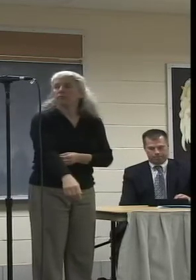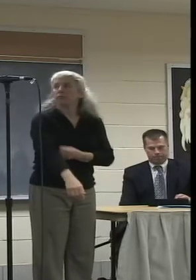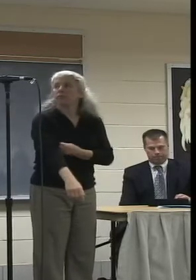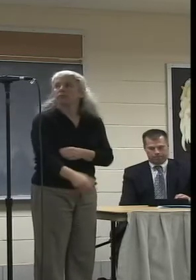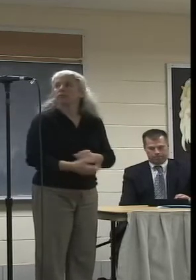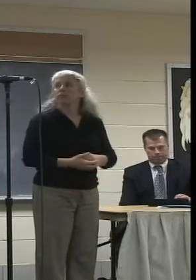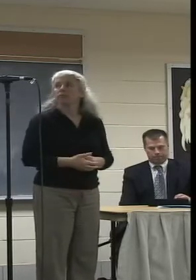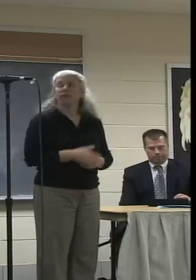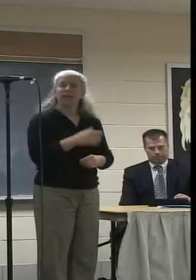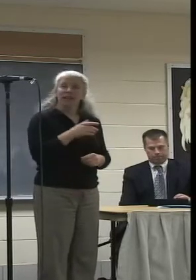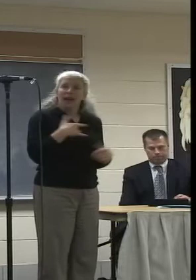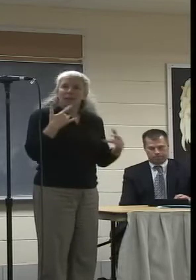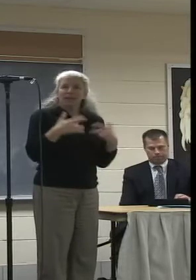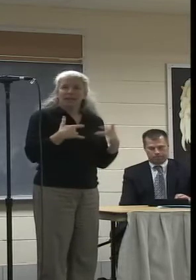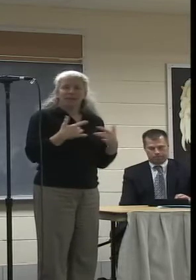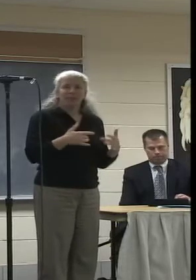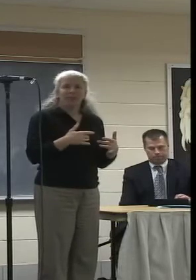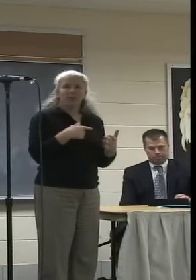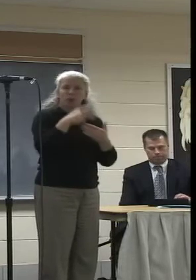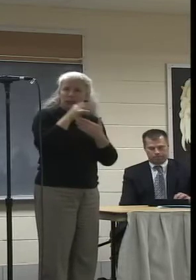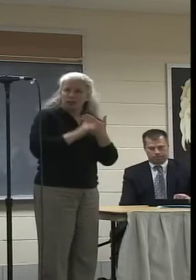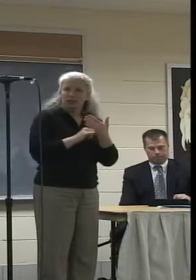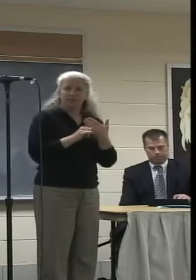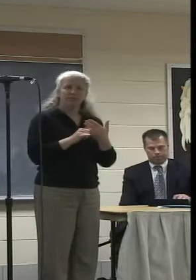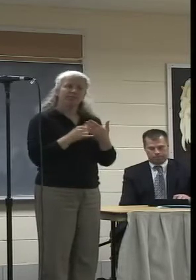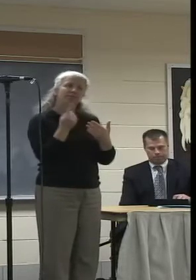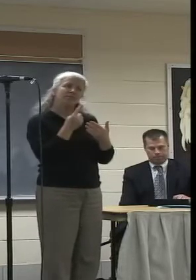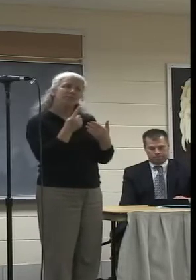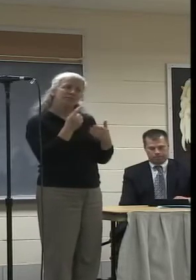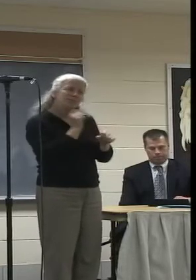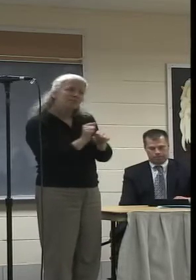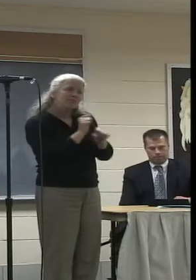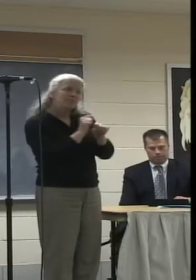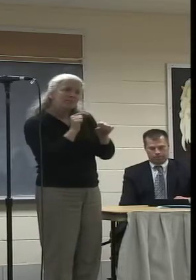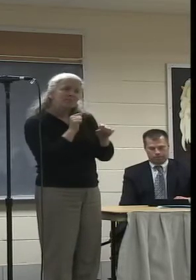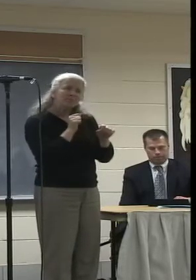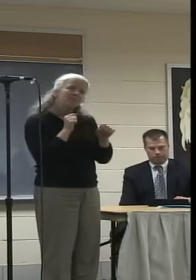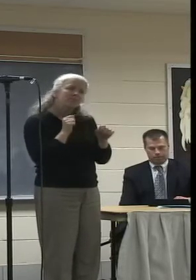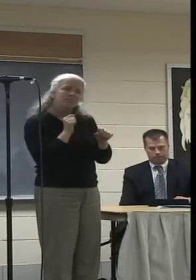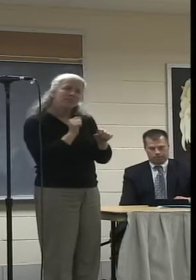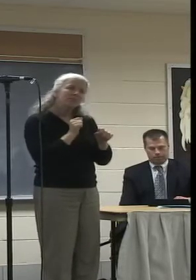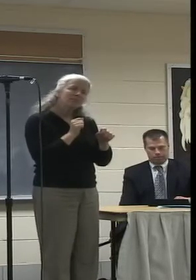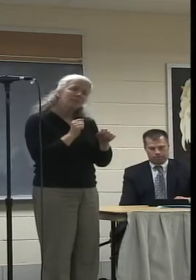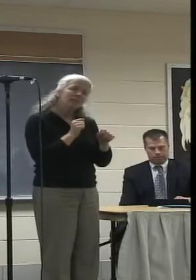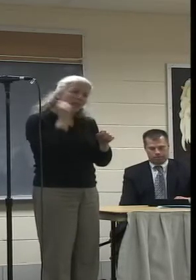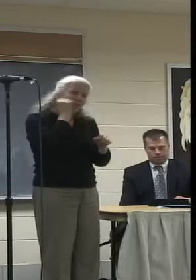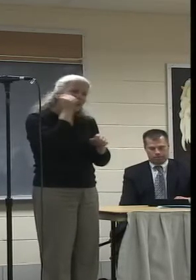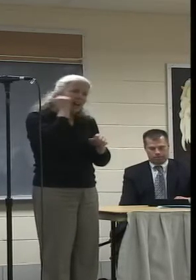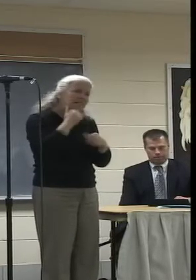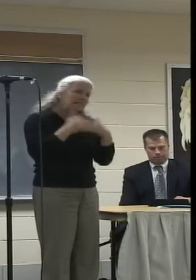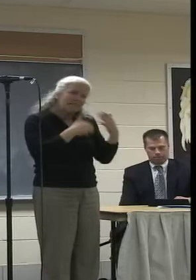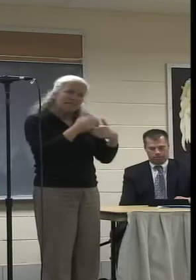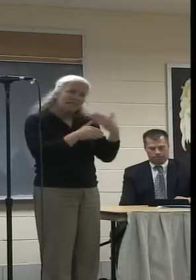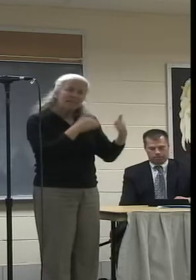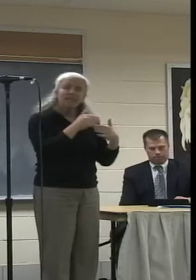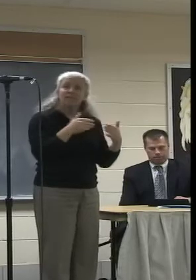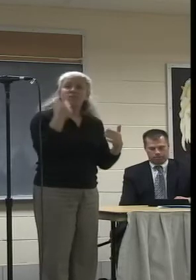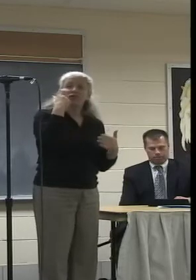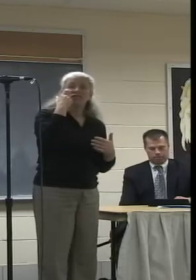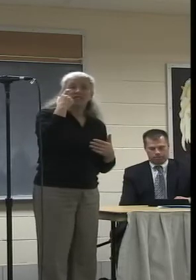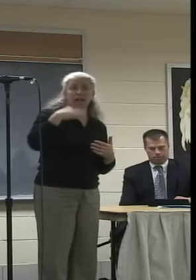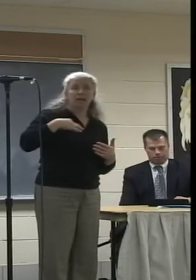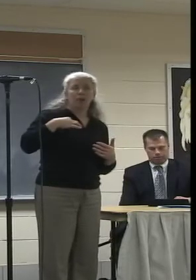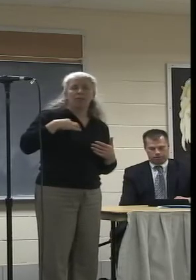And I'm really excited about this. This project has been something that I've been working up to pretty much every day now. I recently applied for a